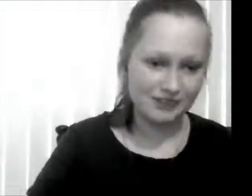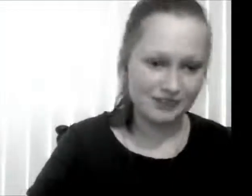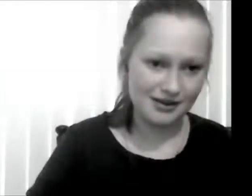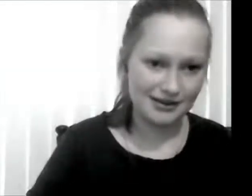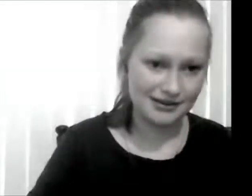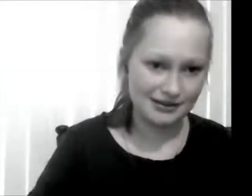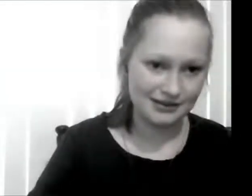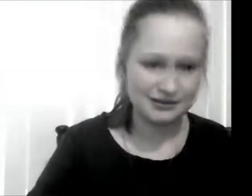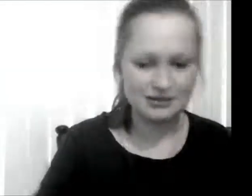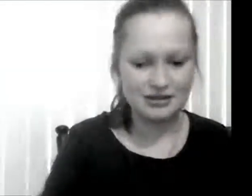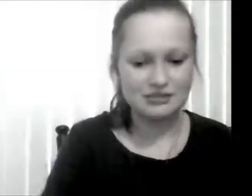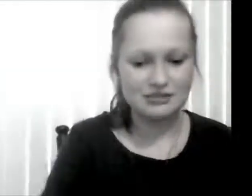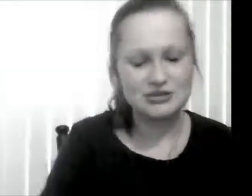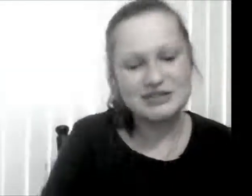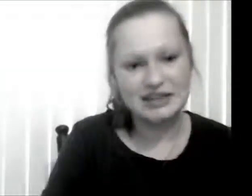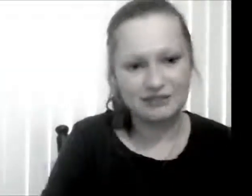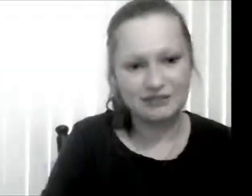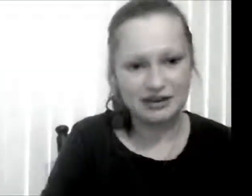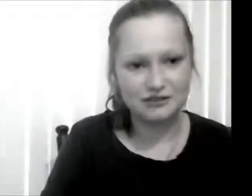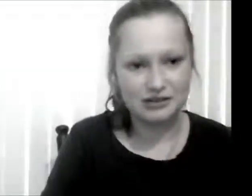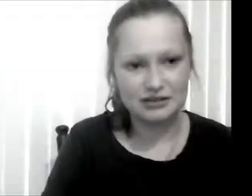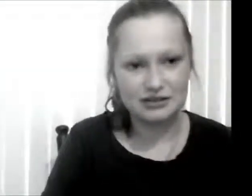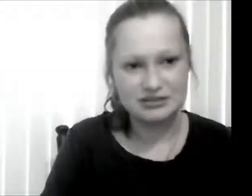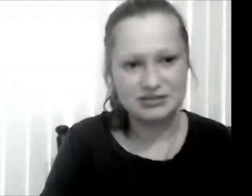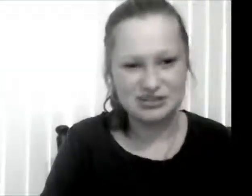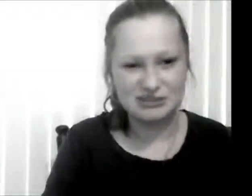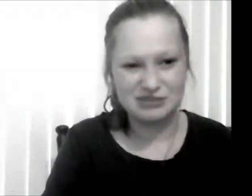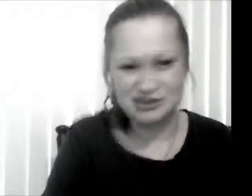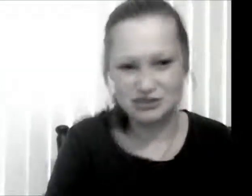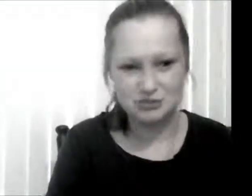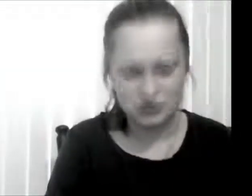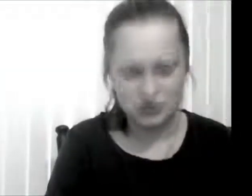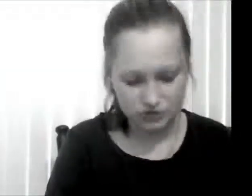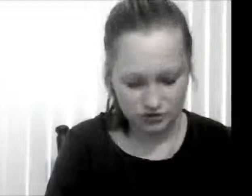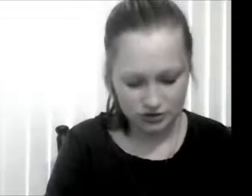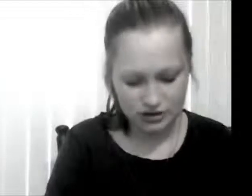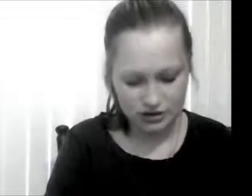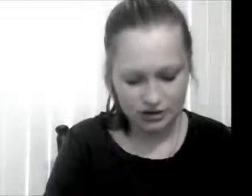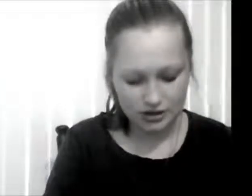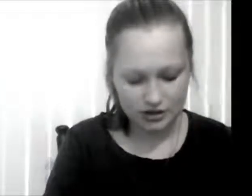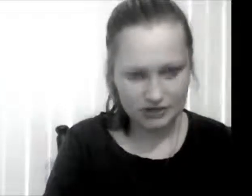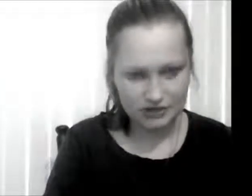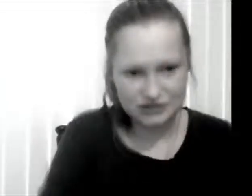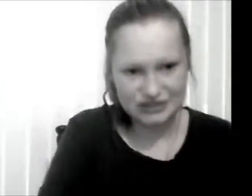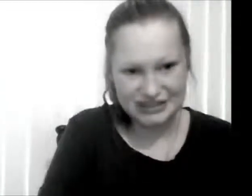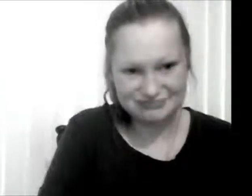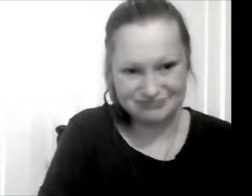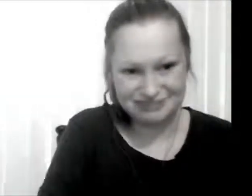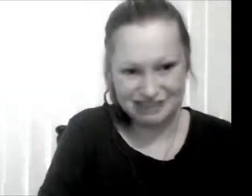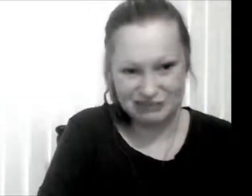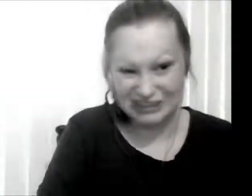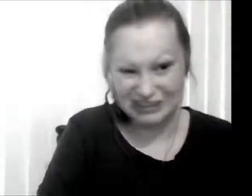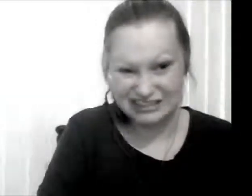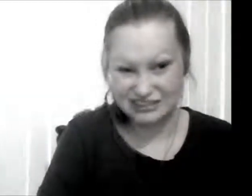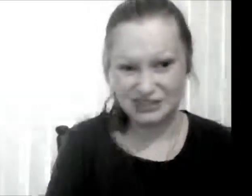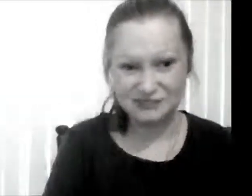That kind of thing. Which is always I find comforting. Especially when you can't do much. And you just feel like you've kind of wasted everything.